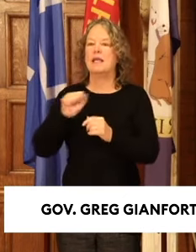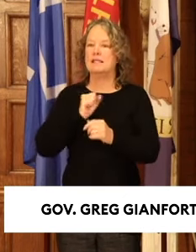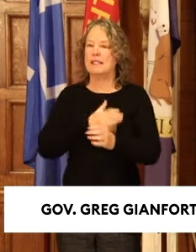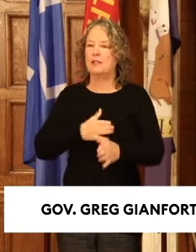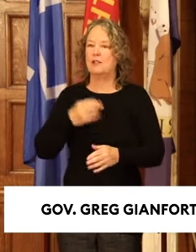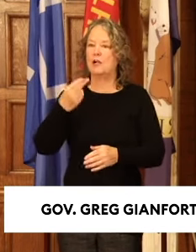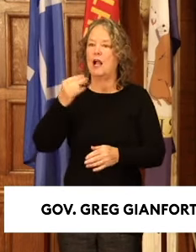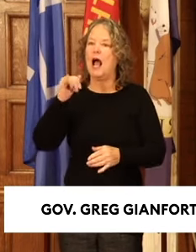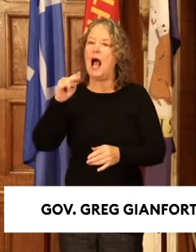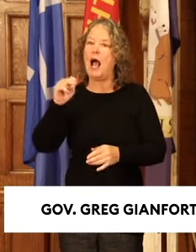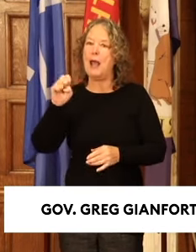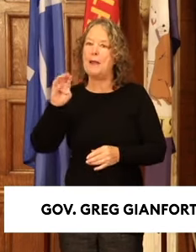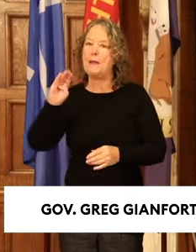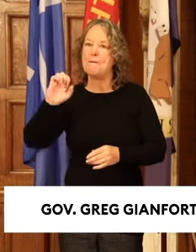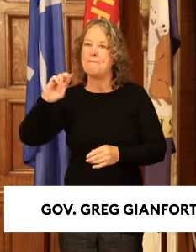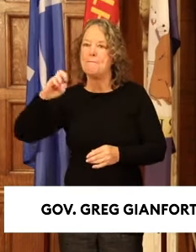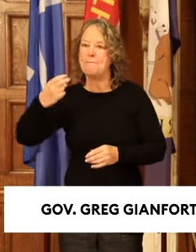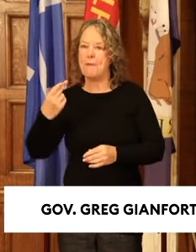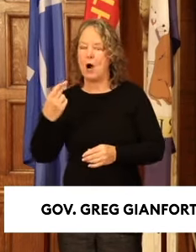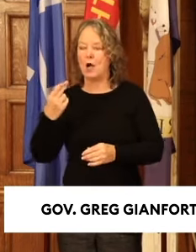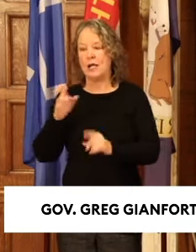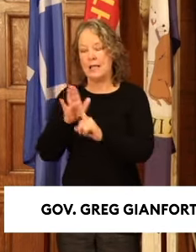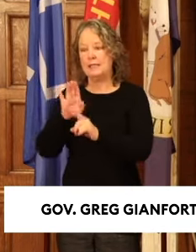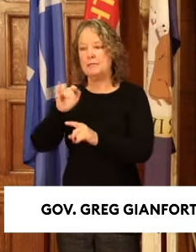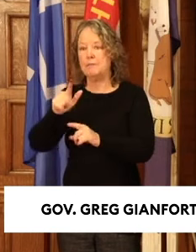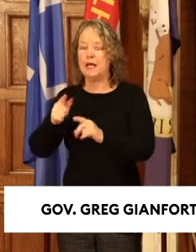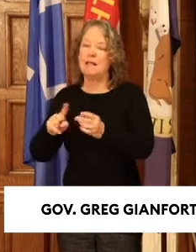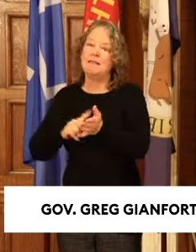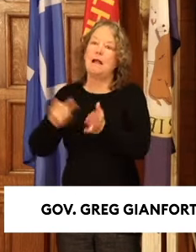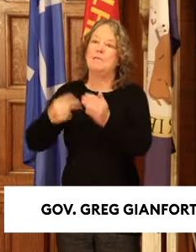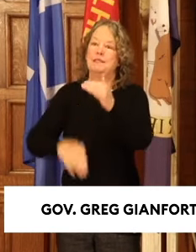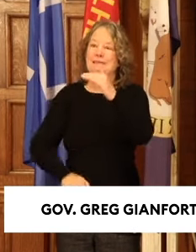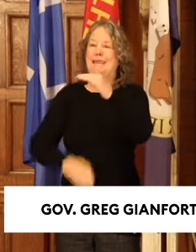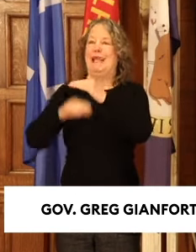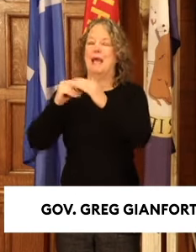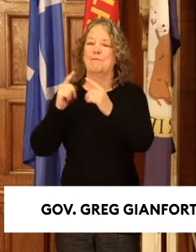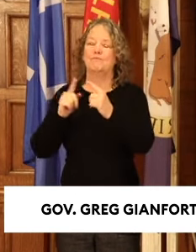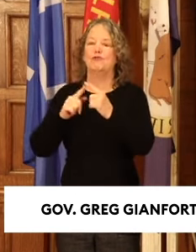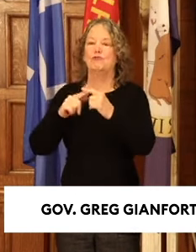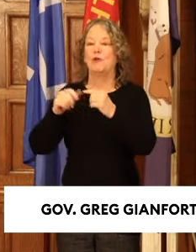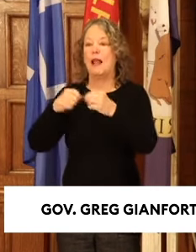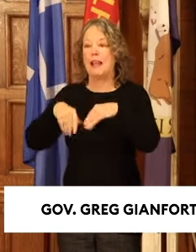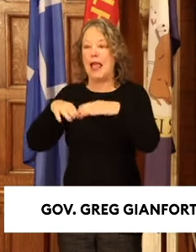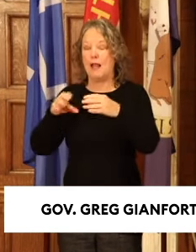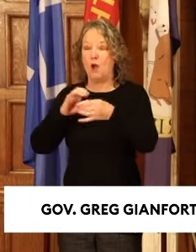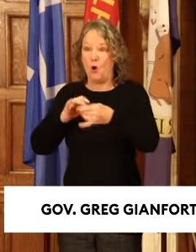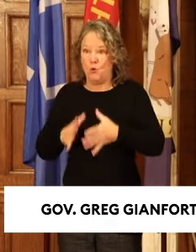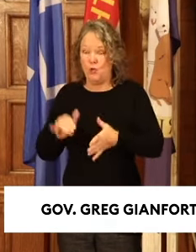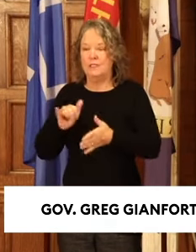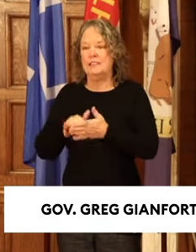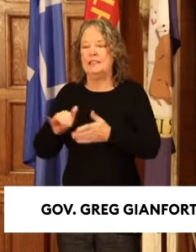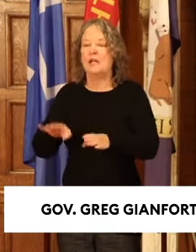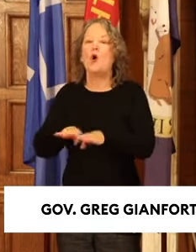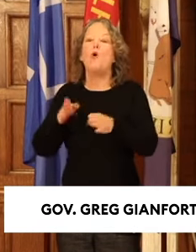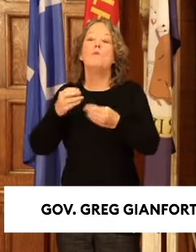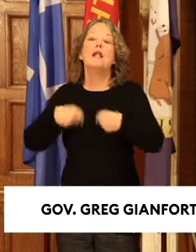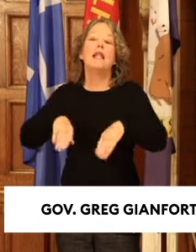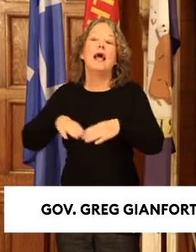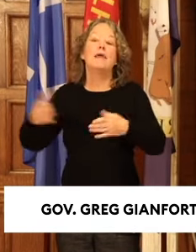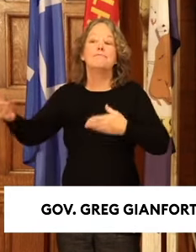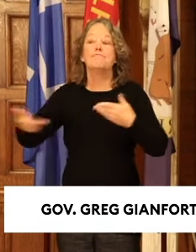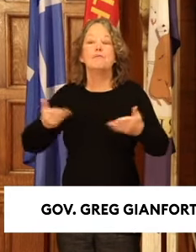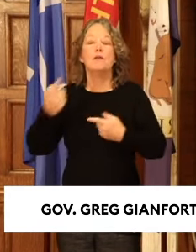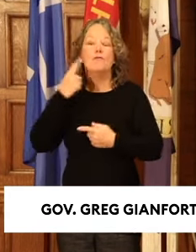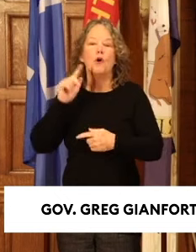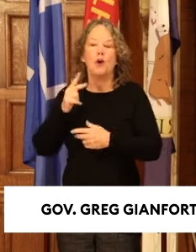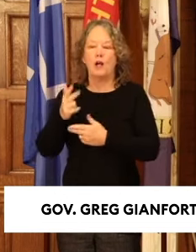His bill doubles the cap on payments to landowners who open their land up to hunters through FWP's block